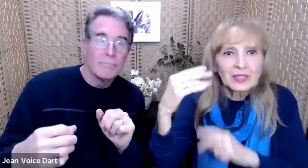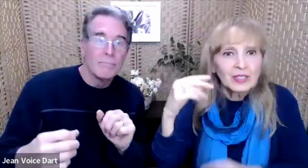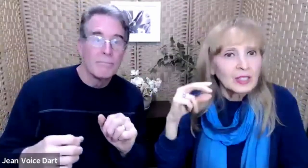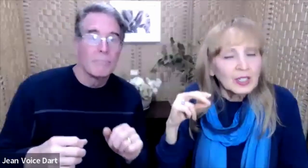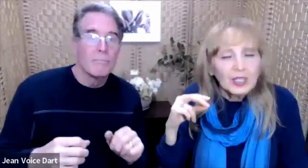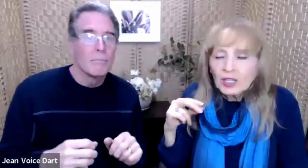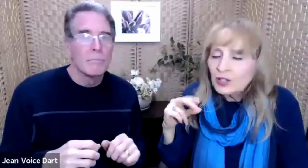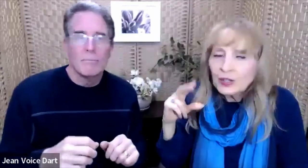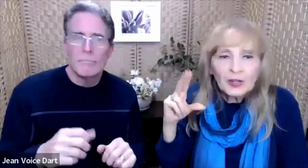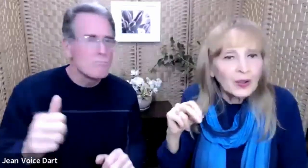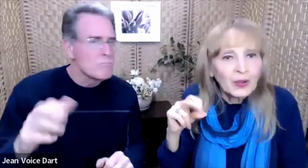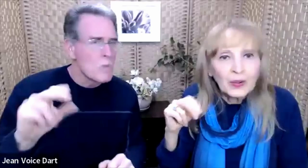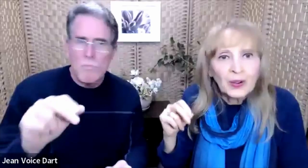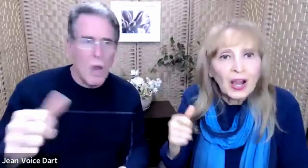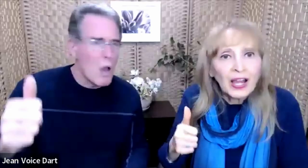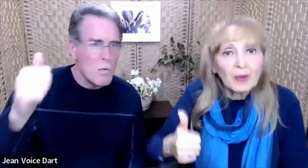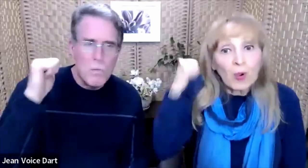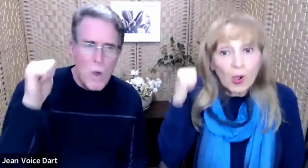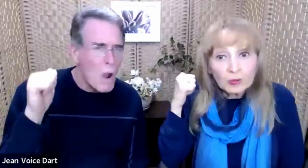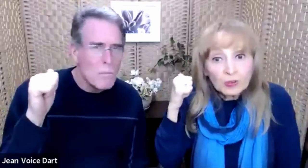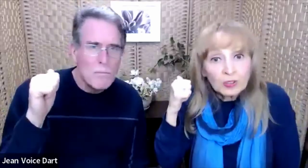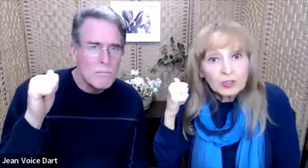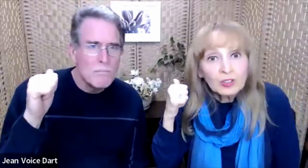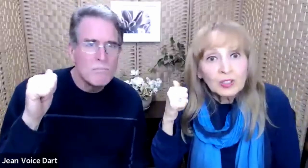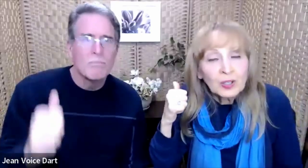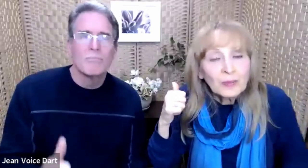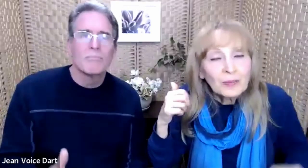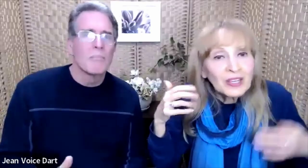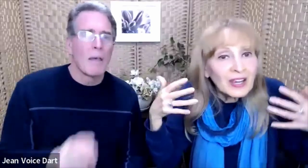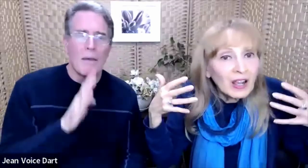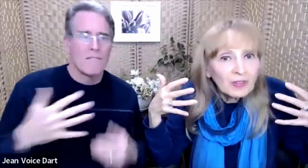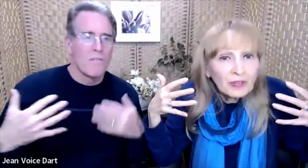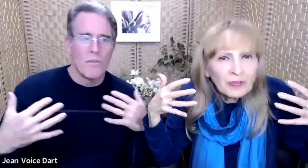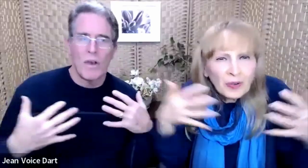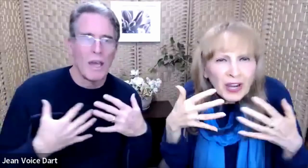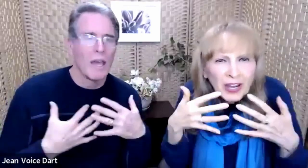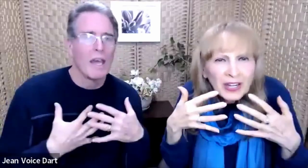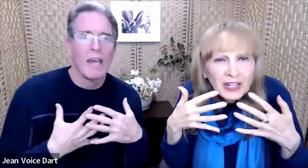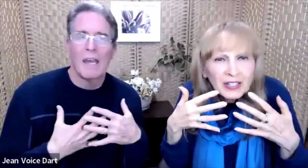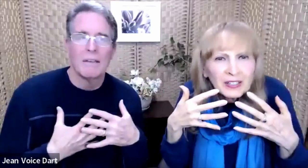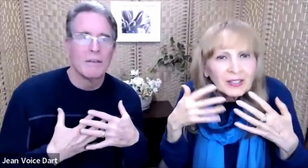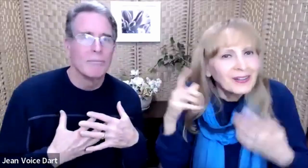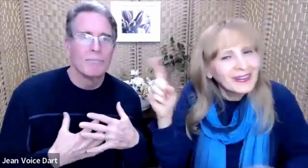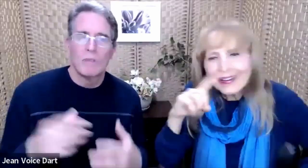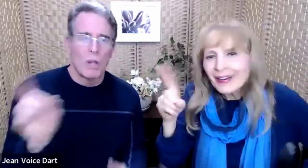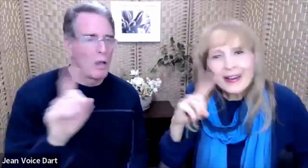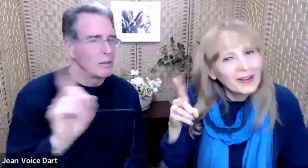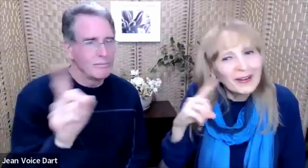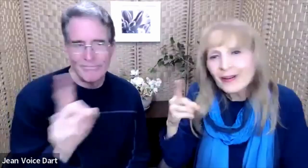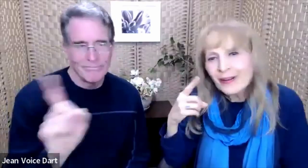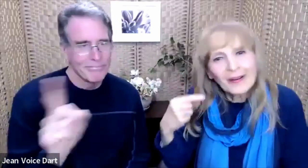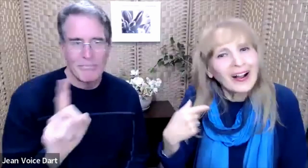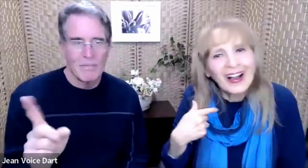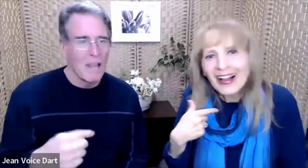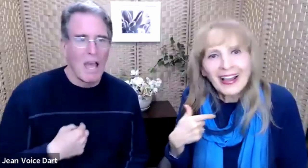No, I won't be afraid. No, I